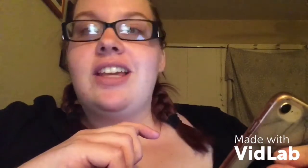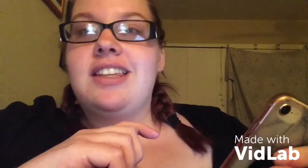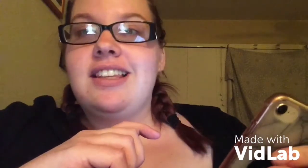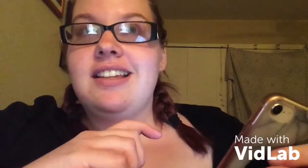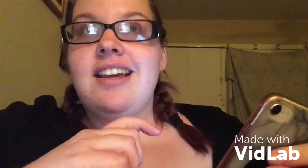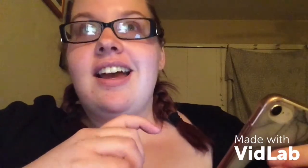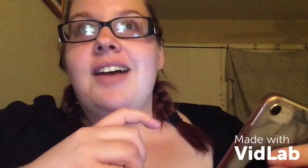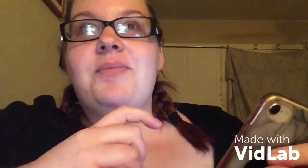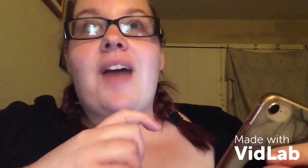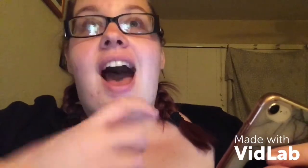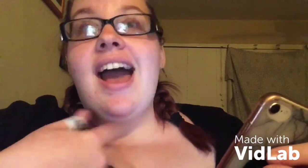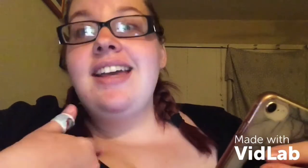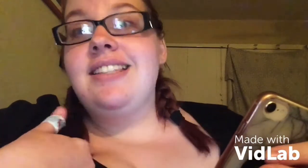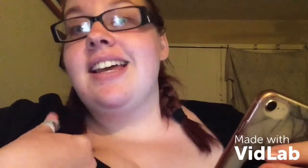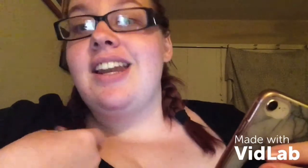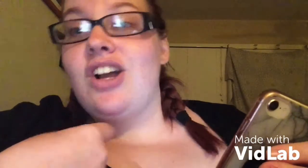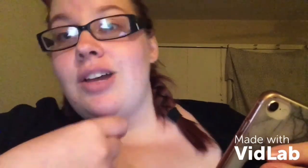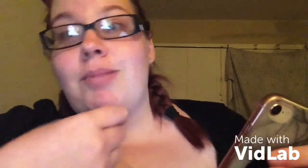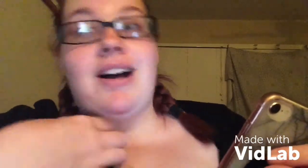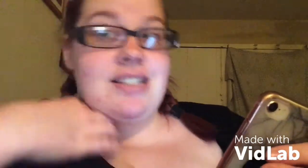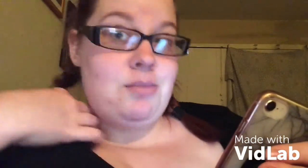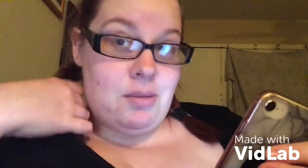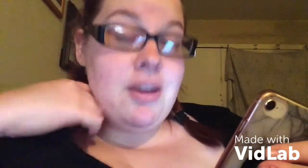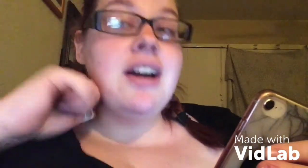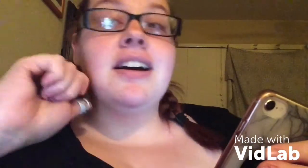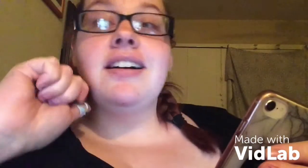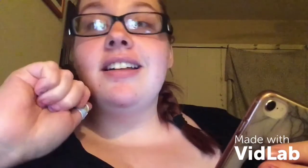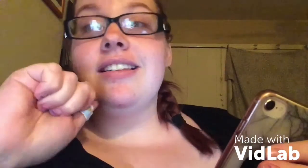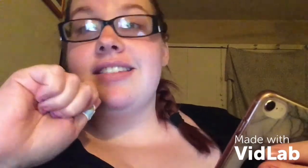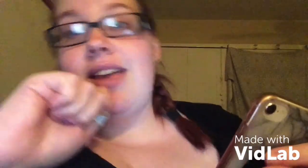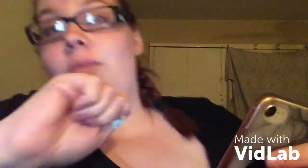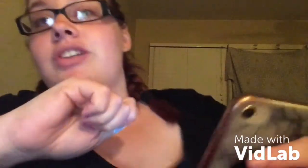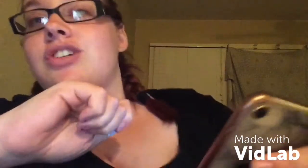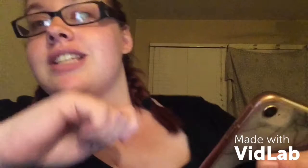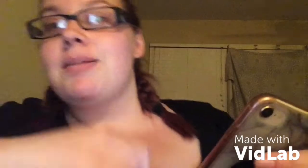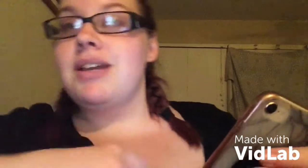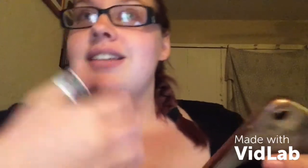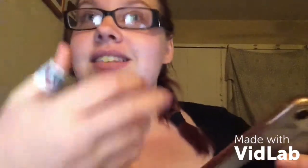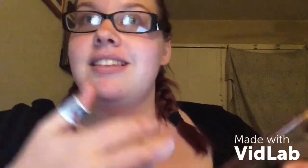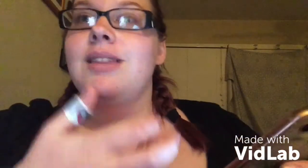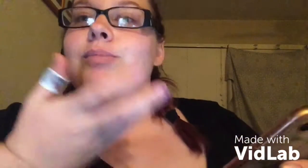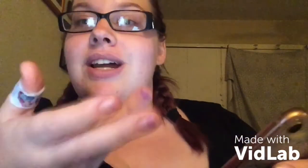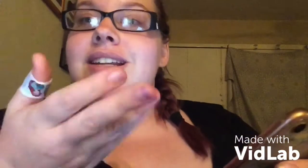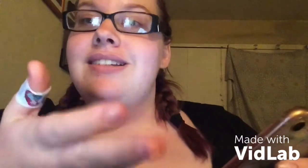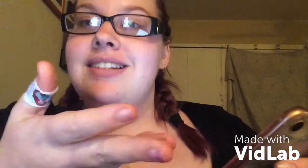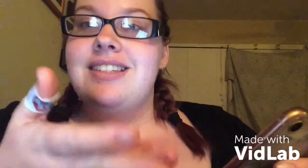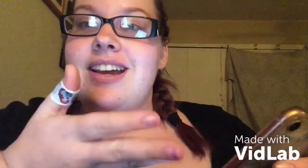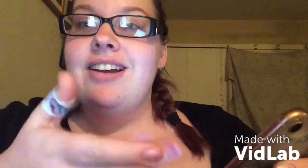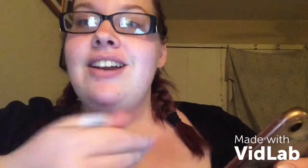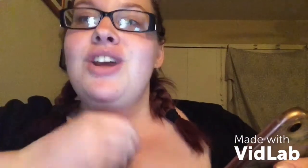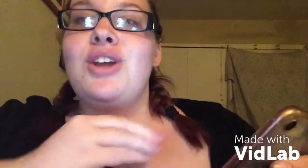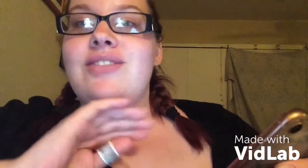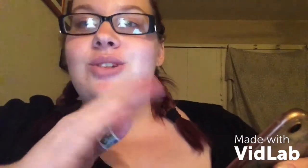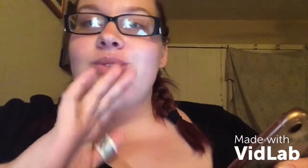like, I said it could possibly be a sandwich because, I mean, the bread is there, you have two